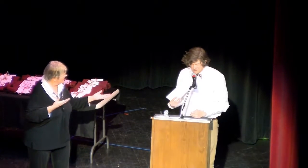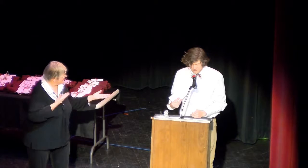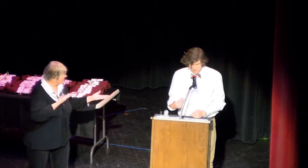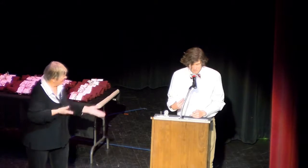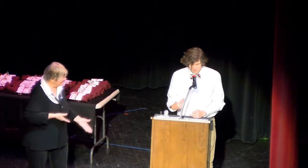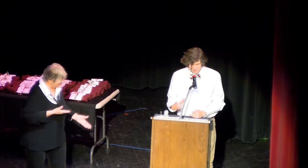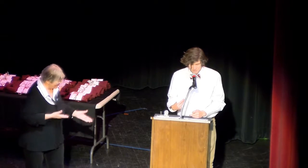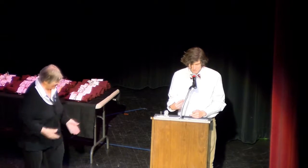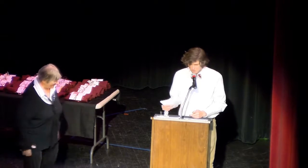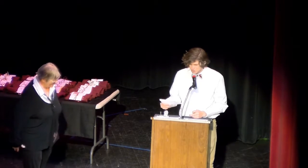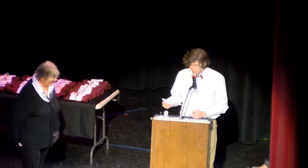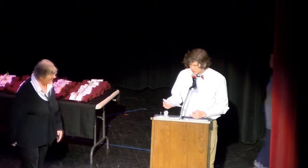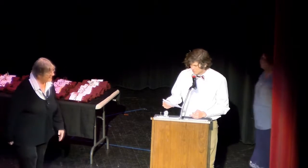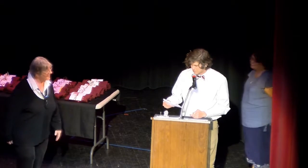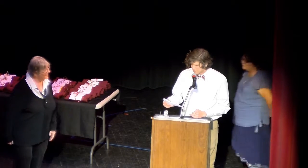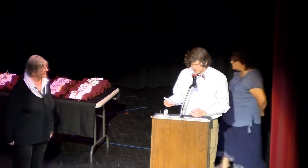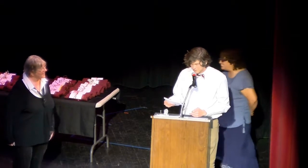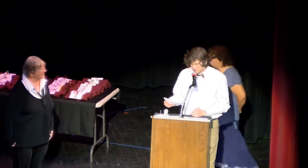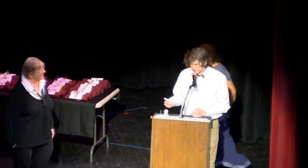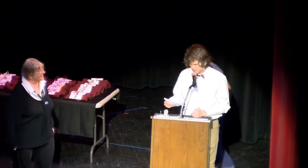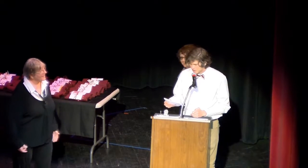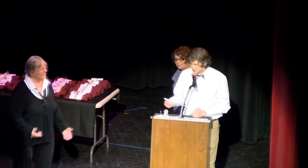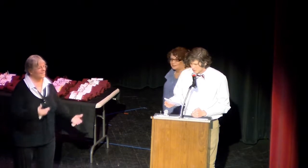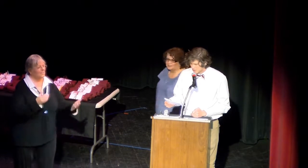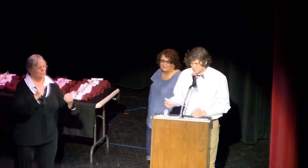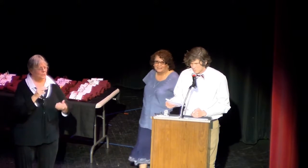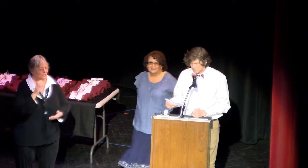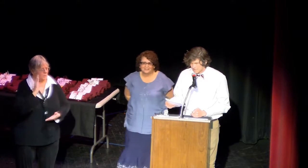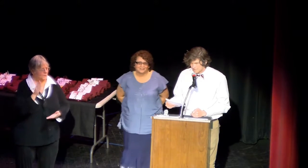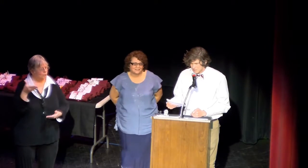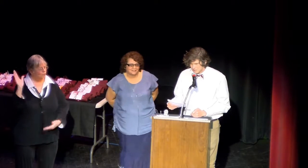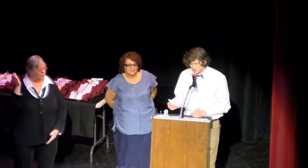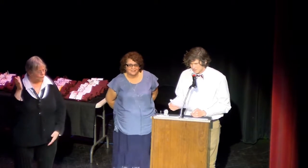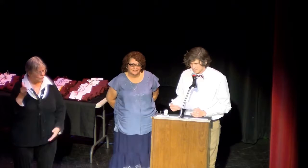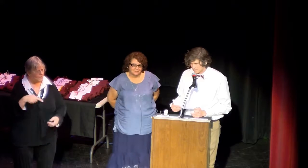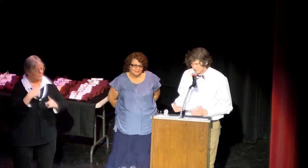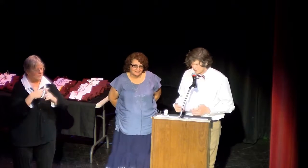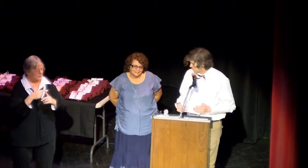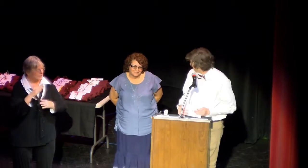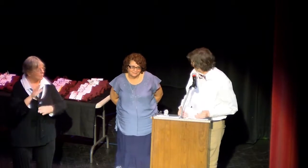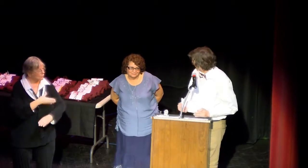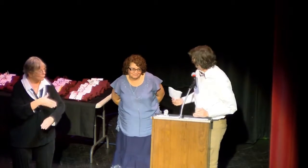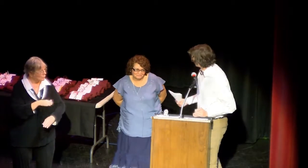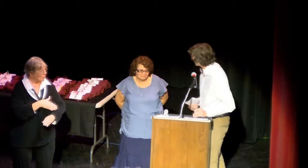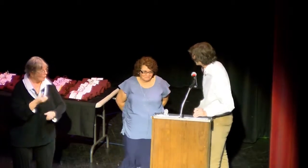delivering a speech as well as performing a song for us this evening.